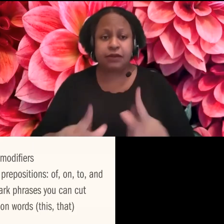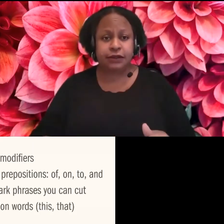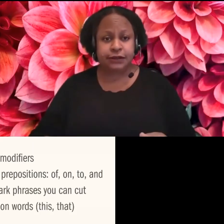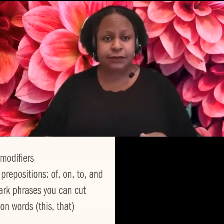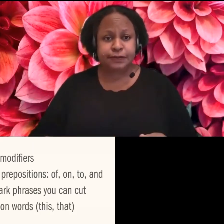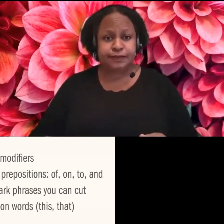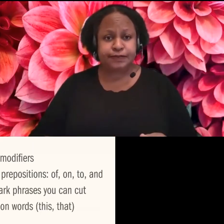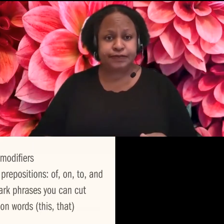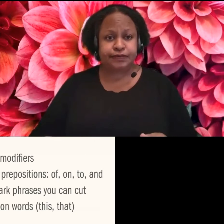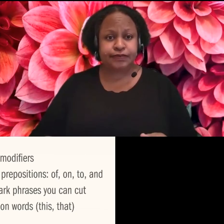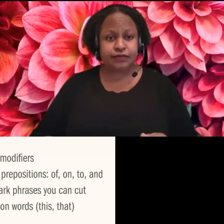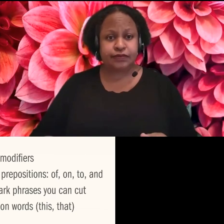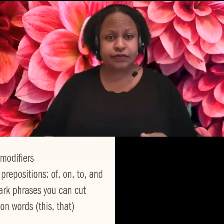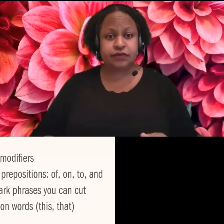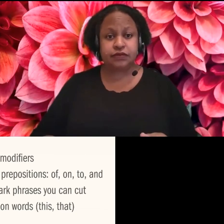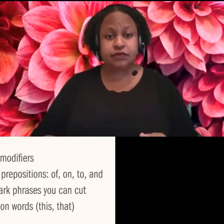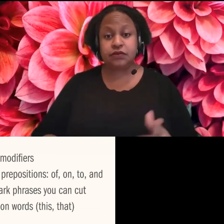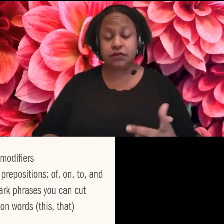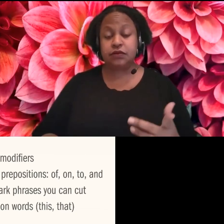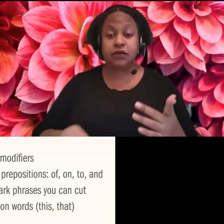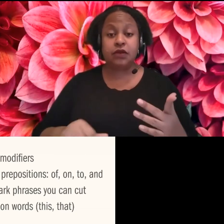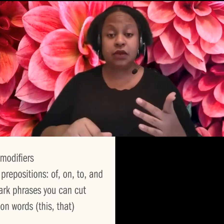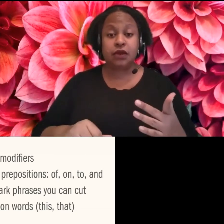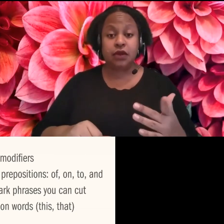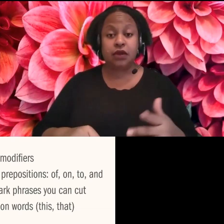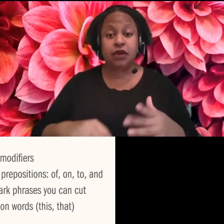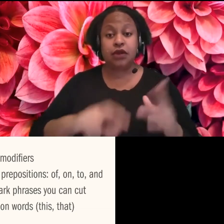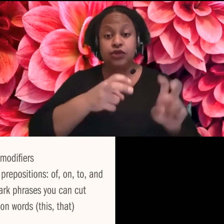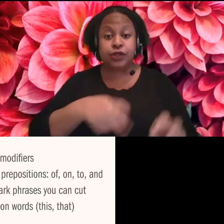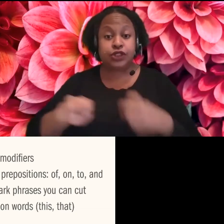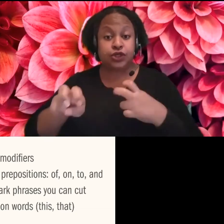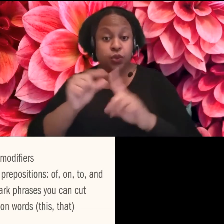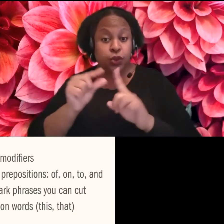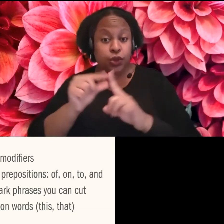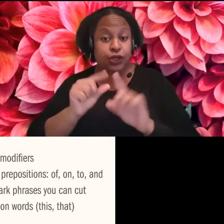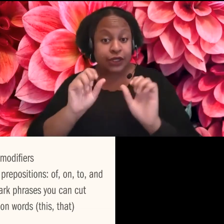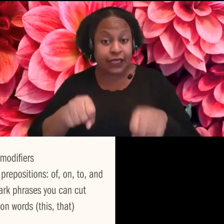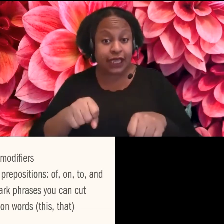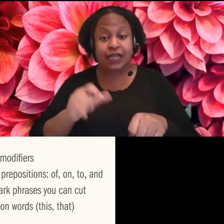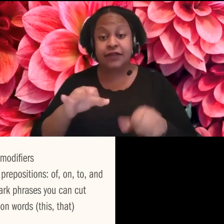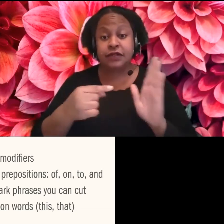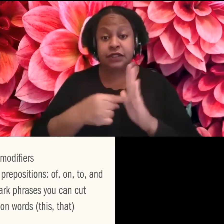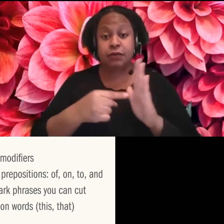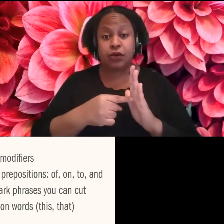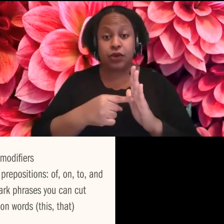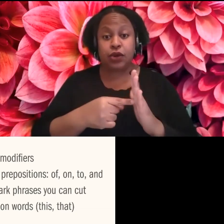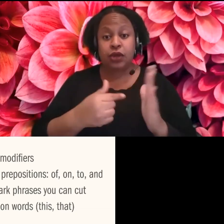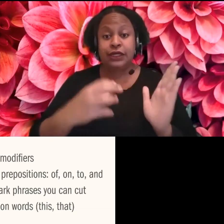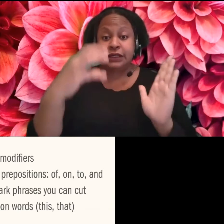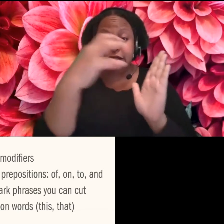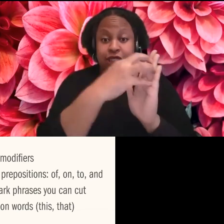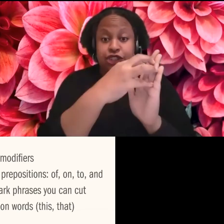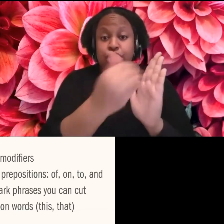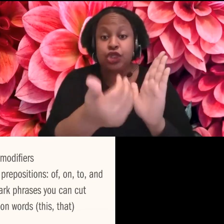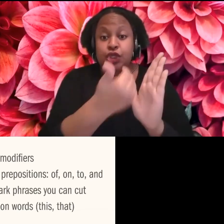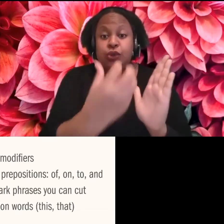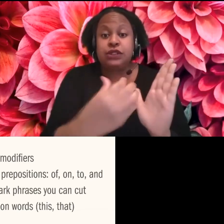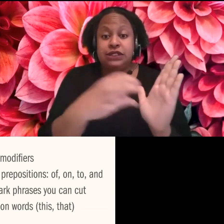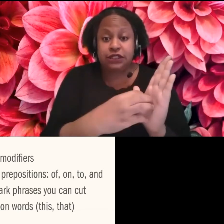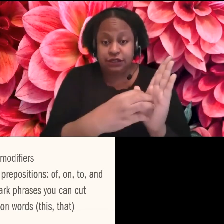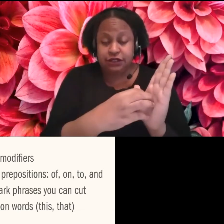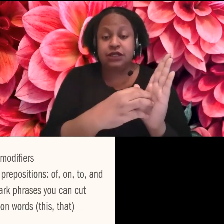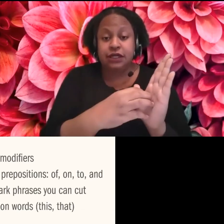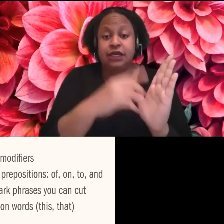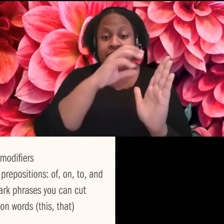so use transition words. So when you're starting in your section, you can refer if you're continuing on about something in your previous